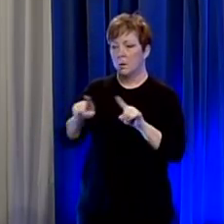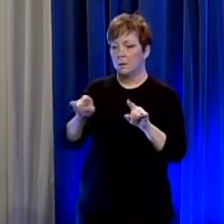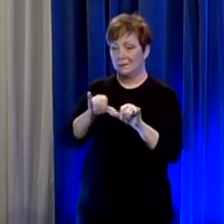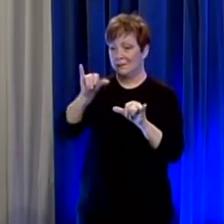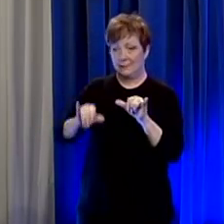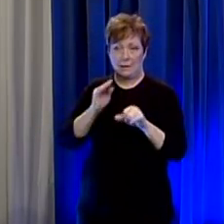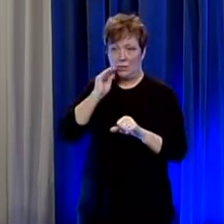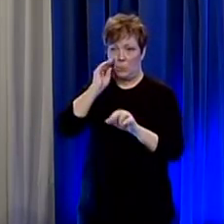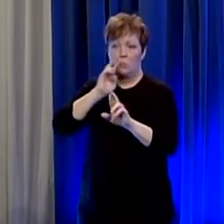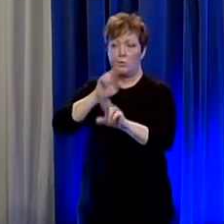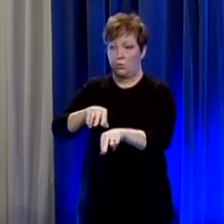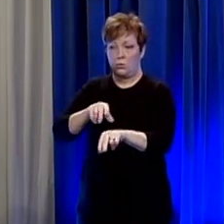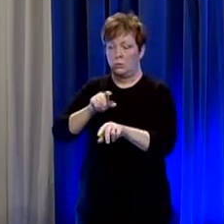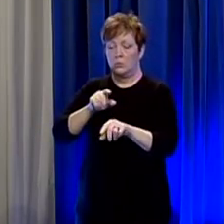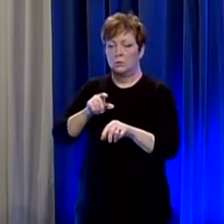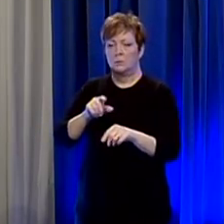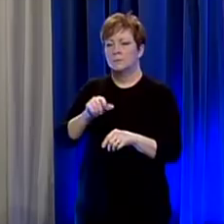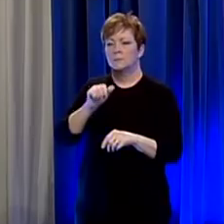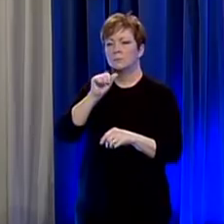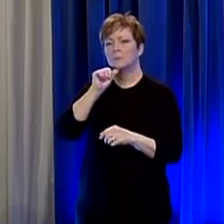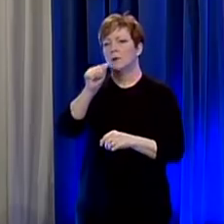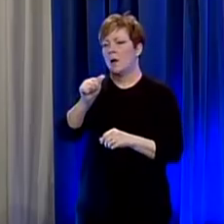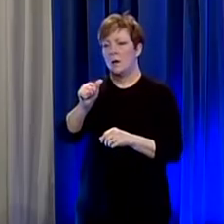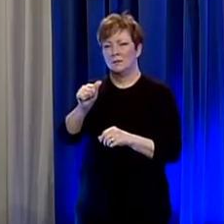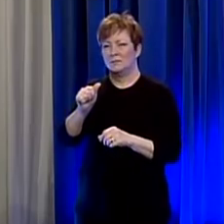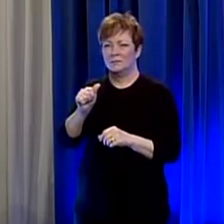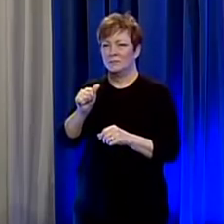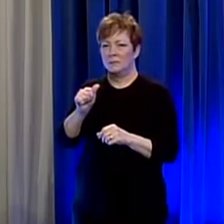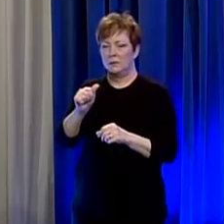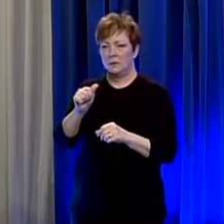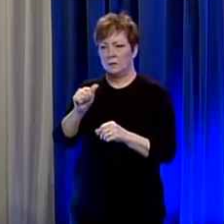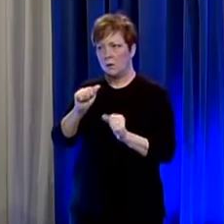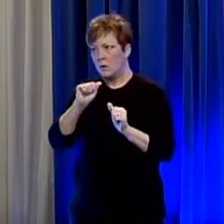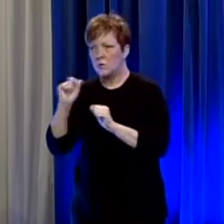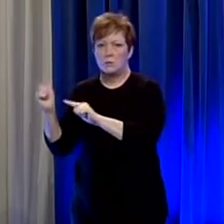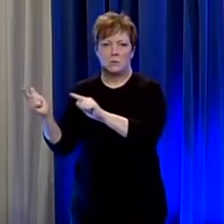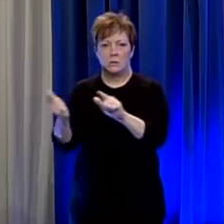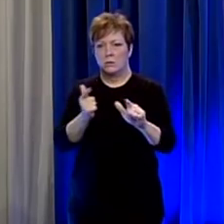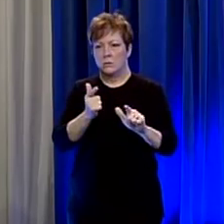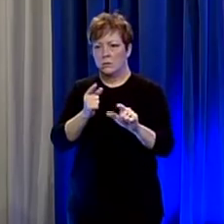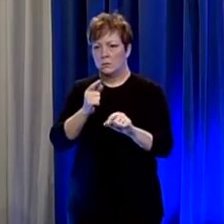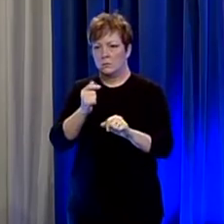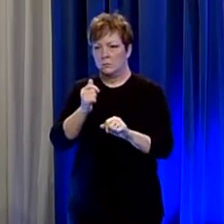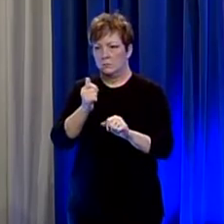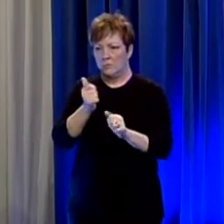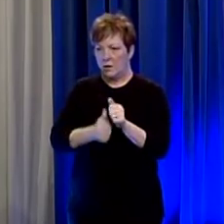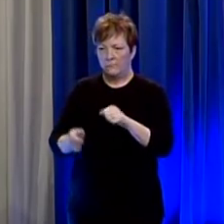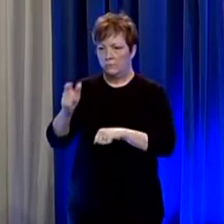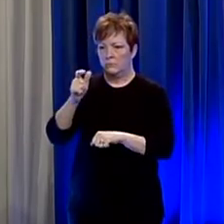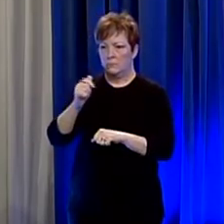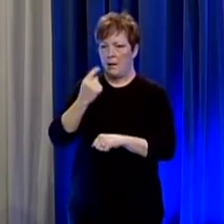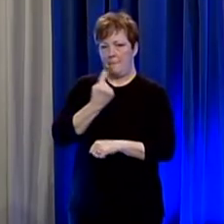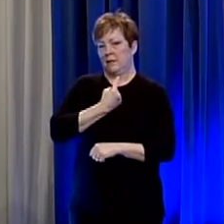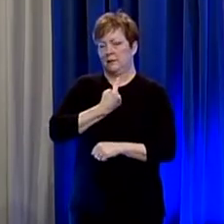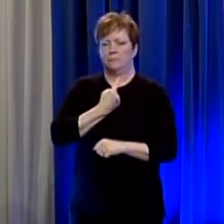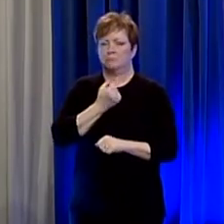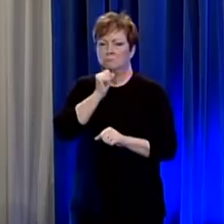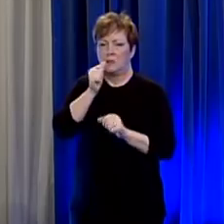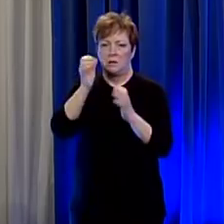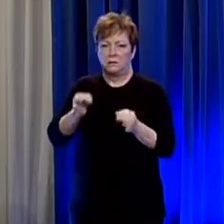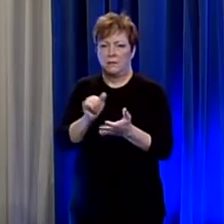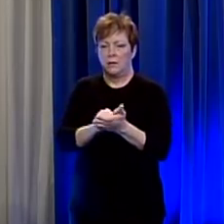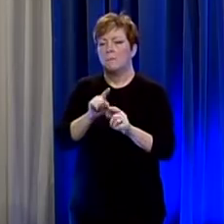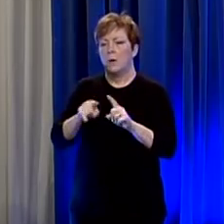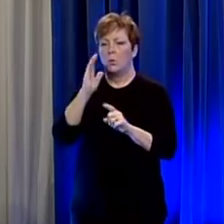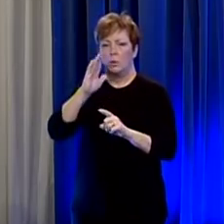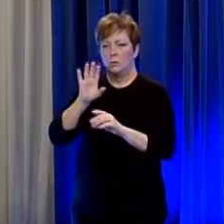would wouldn't be unilaterally issued by the health department but only after consultation with a lot of others in your professional opinion